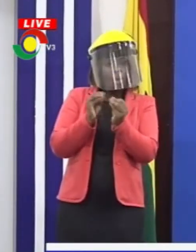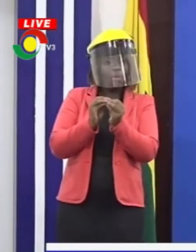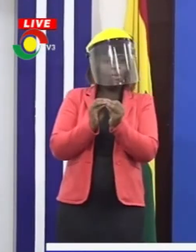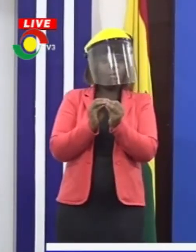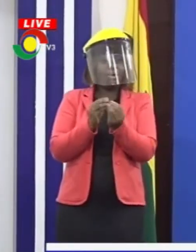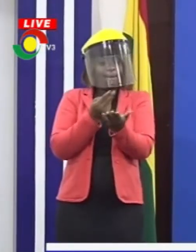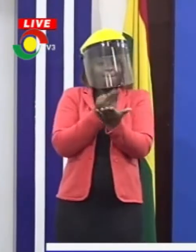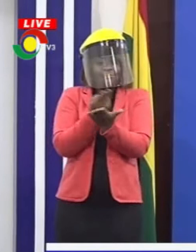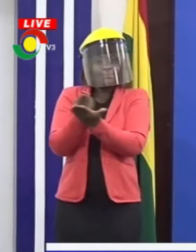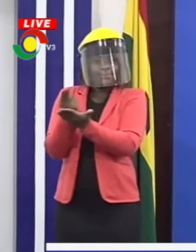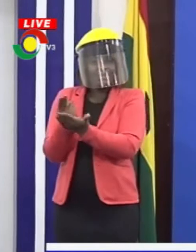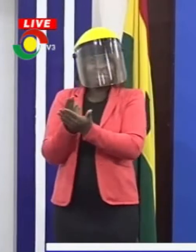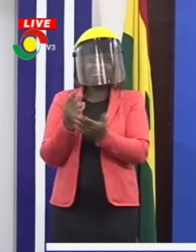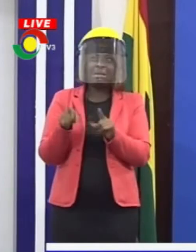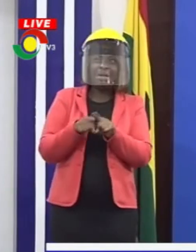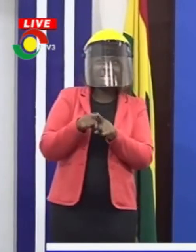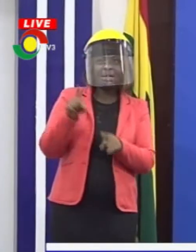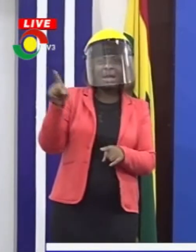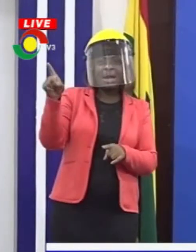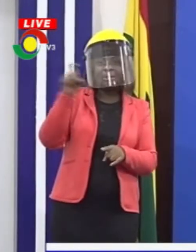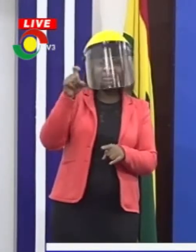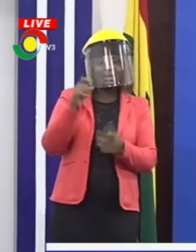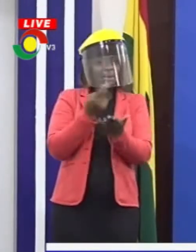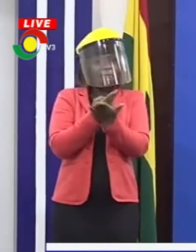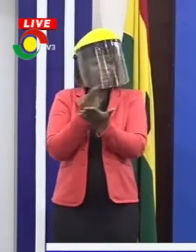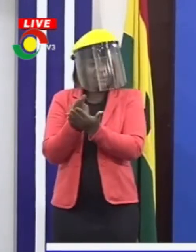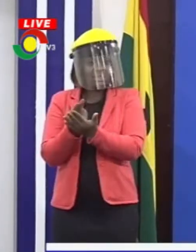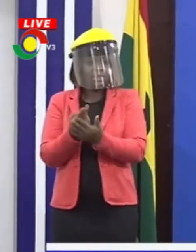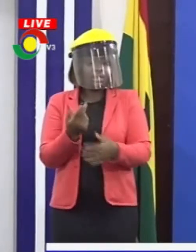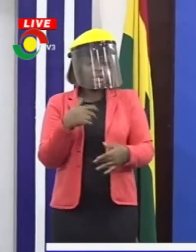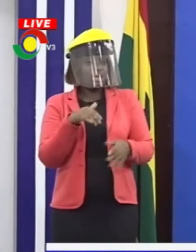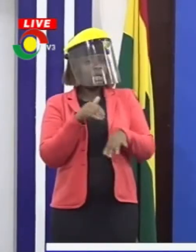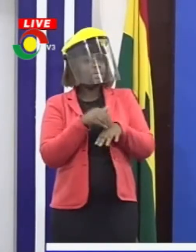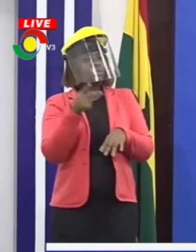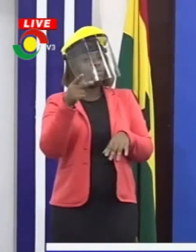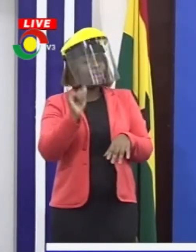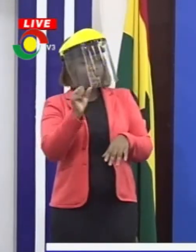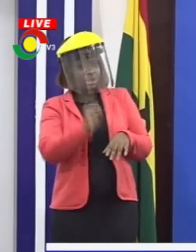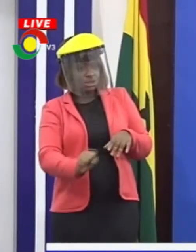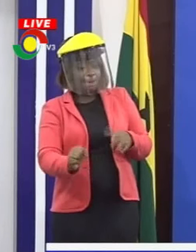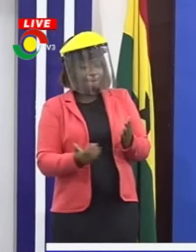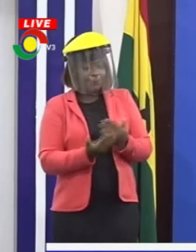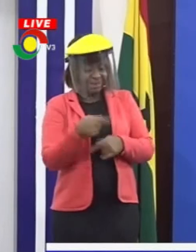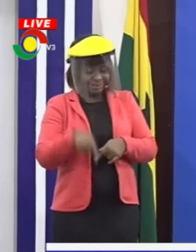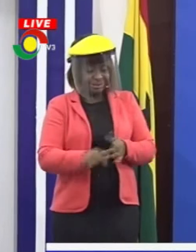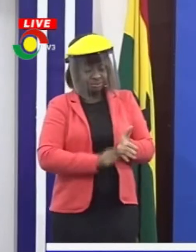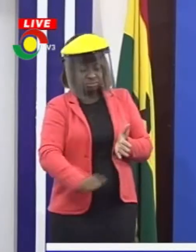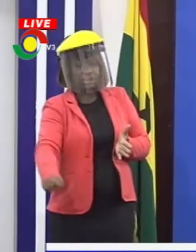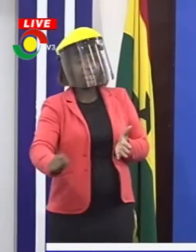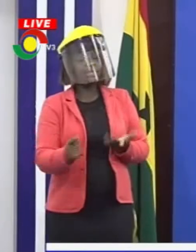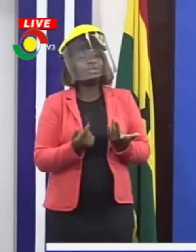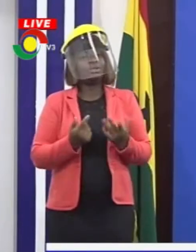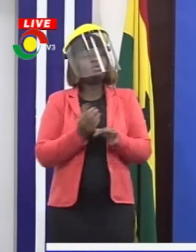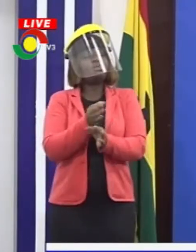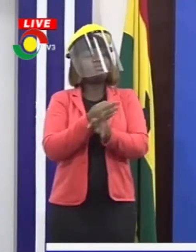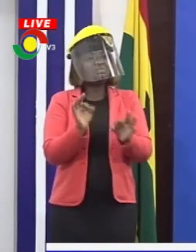We are expanding about seven, 14 beds in Kumasi South. And by this weekend, it will be free. I've just gone there to see,